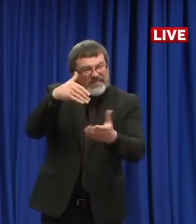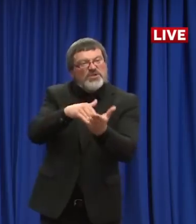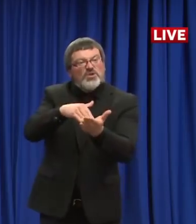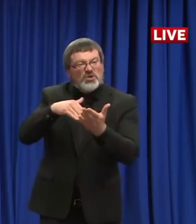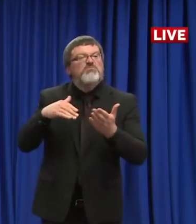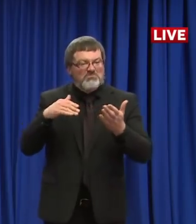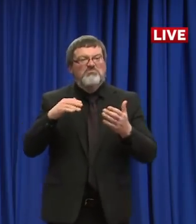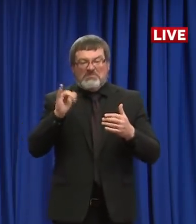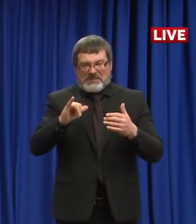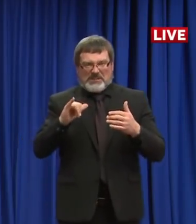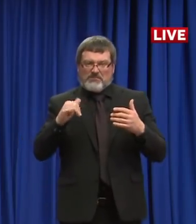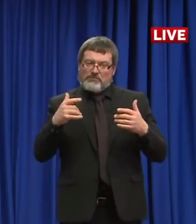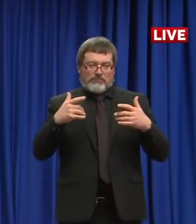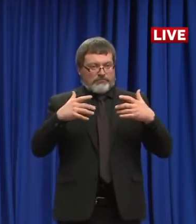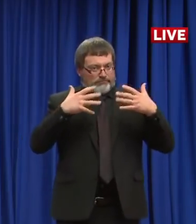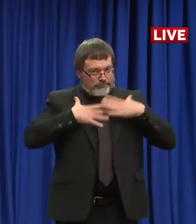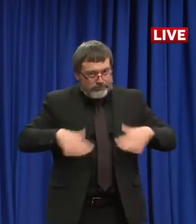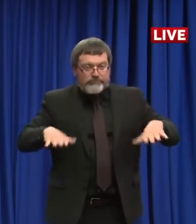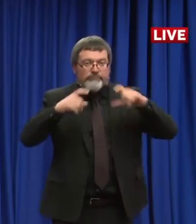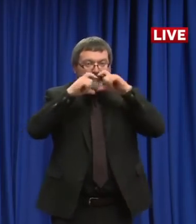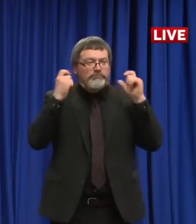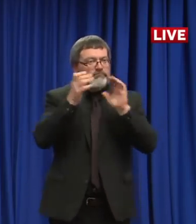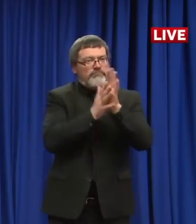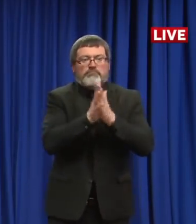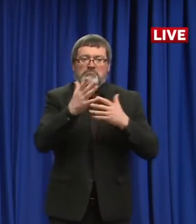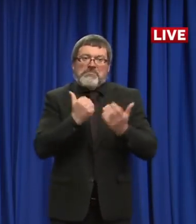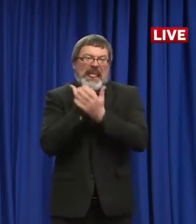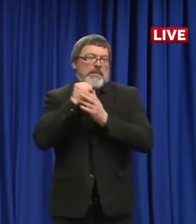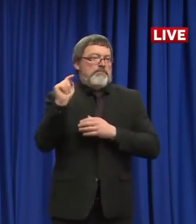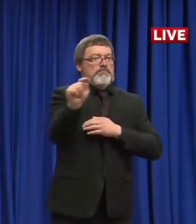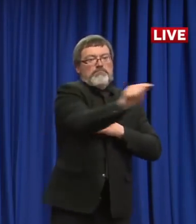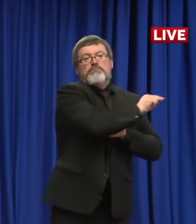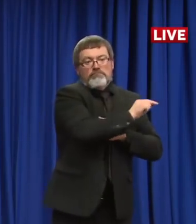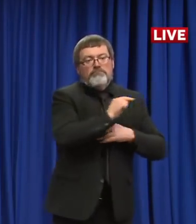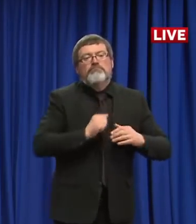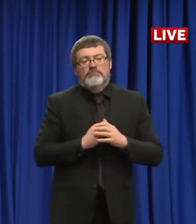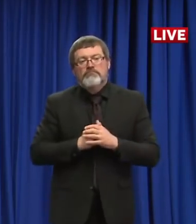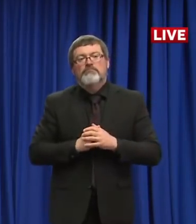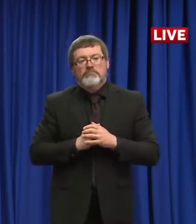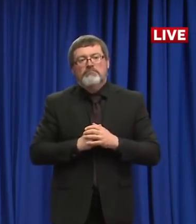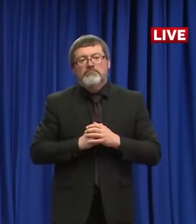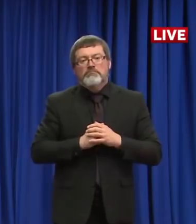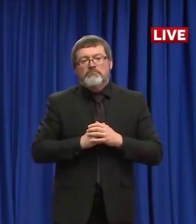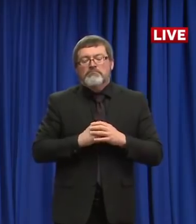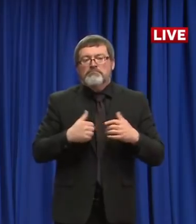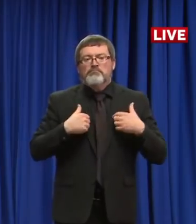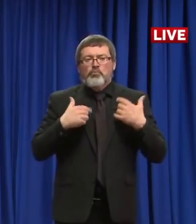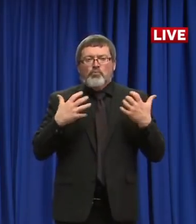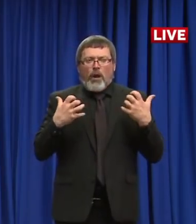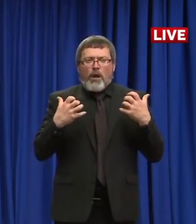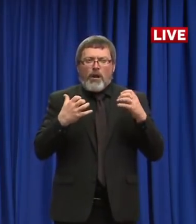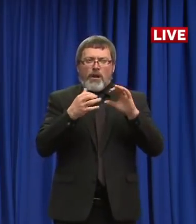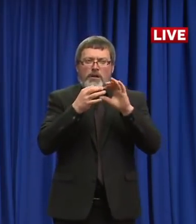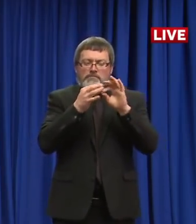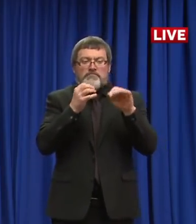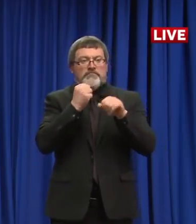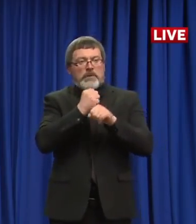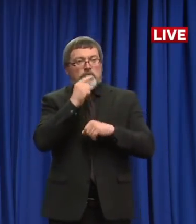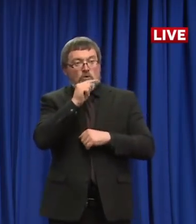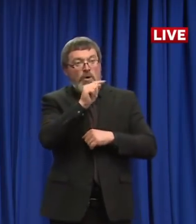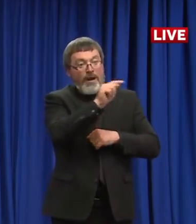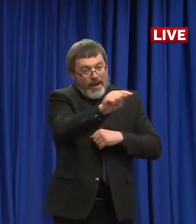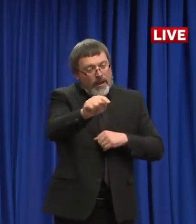really revolves around making sure that those workers are going to be there from a financial standpoint and that we're supporting them from a financial